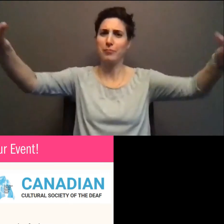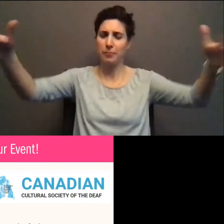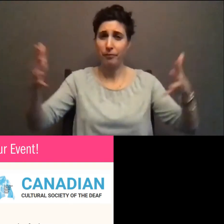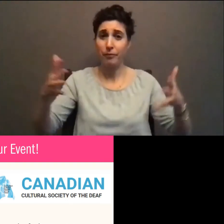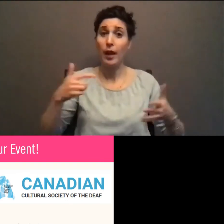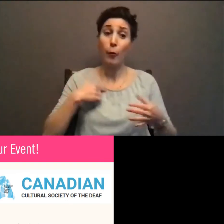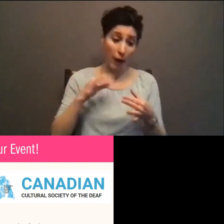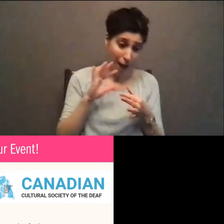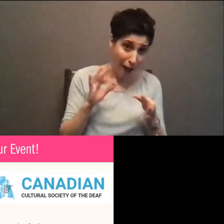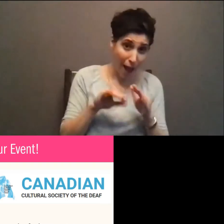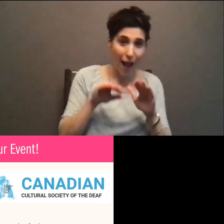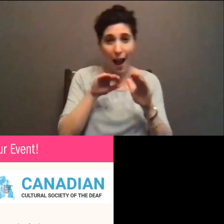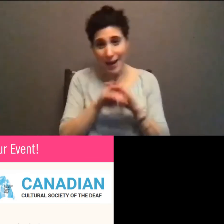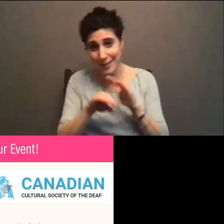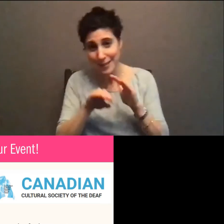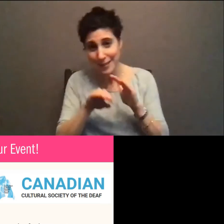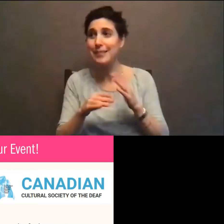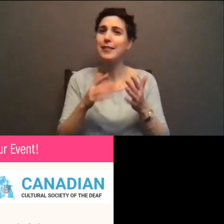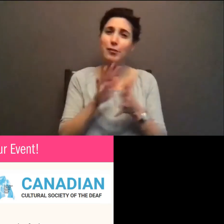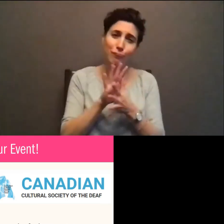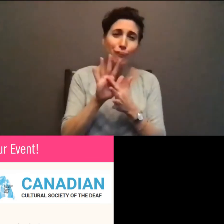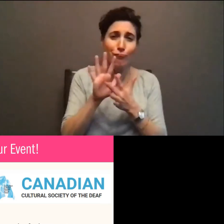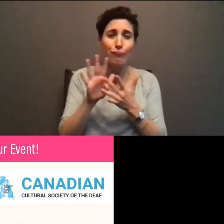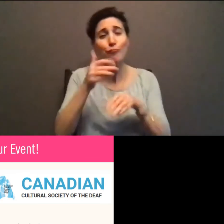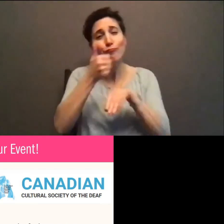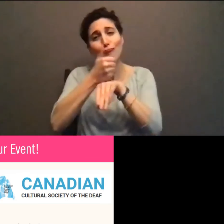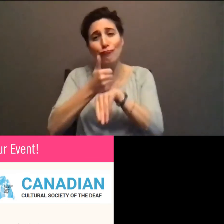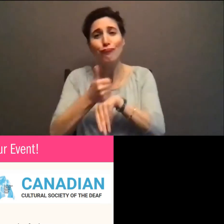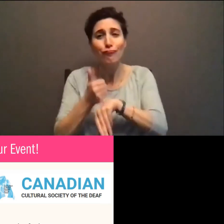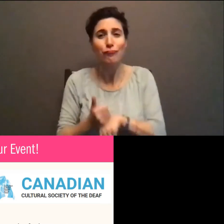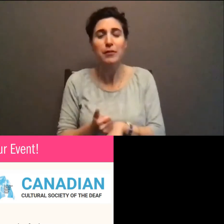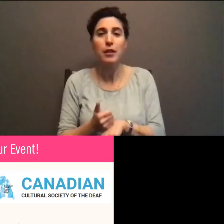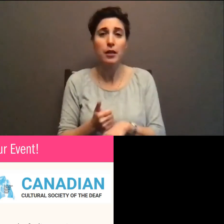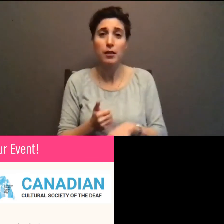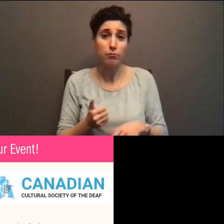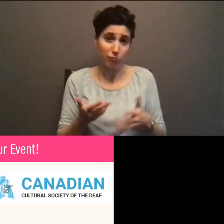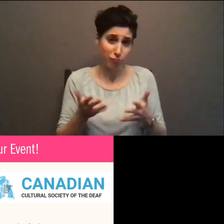these are all really great things to implement, but